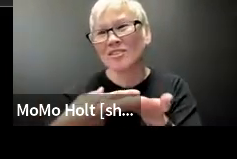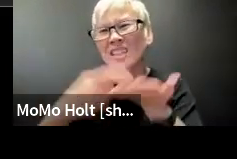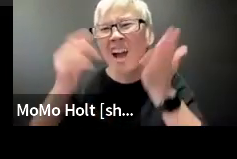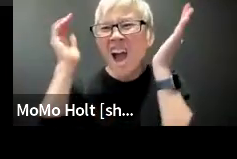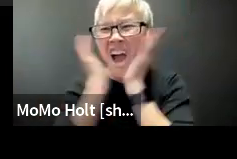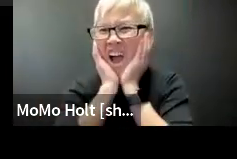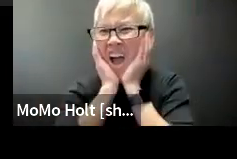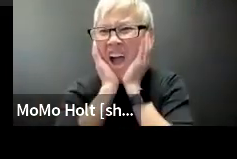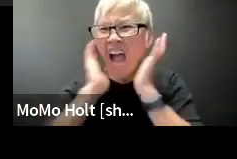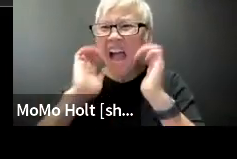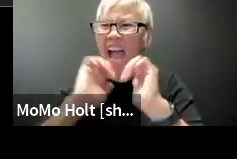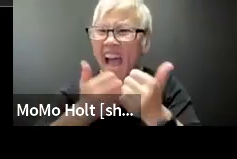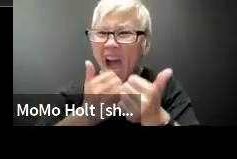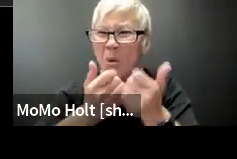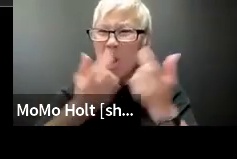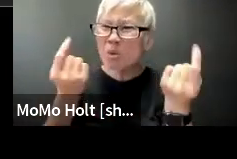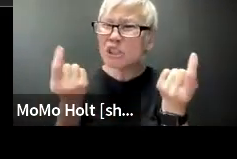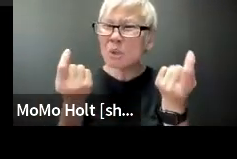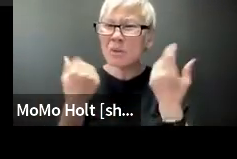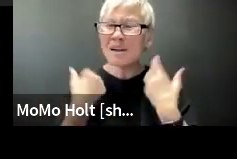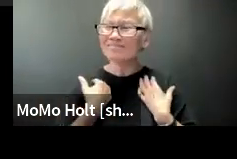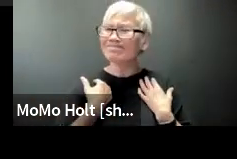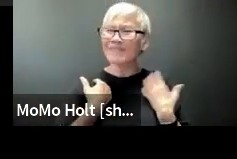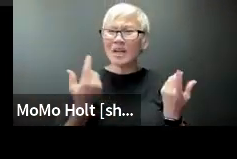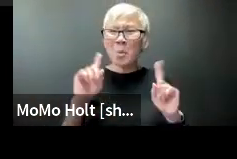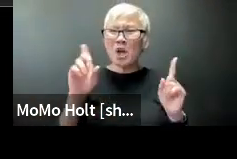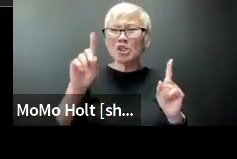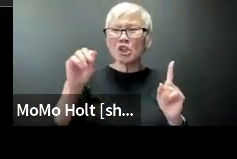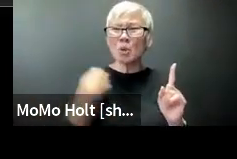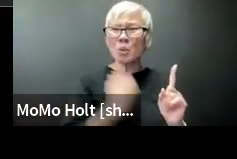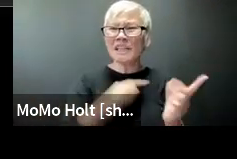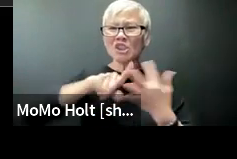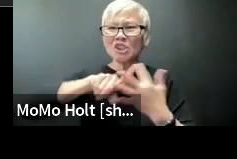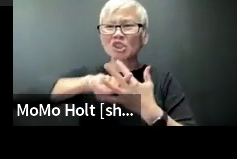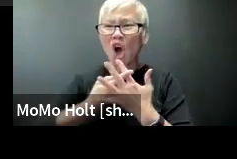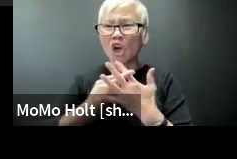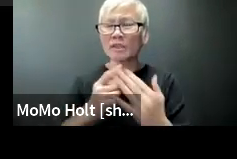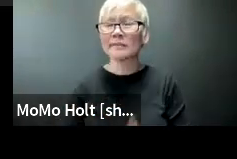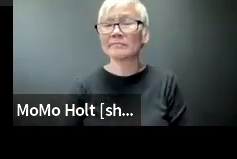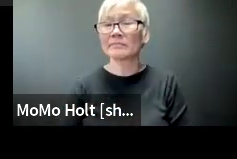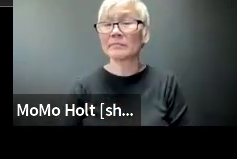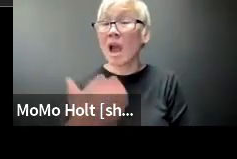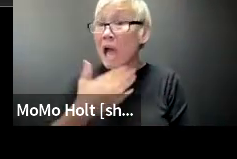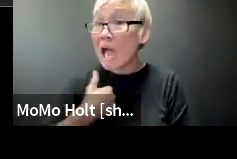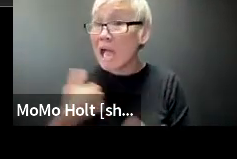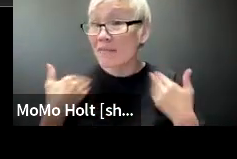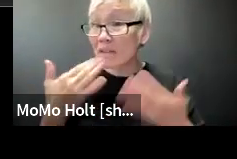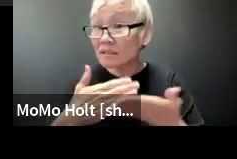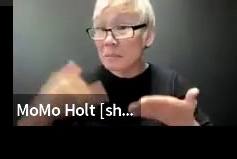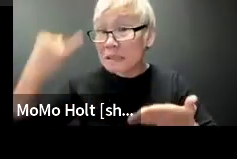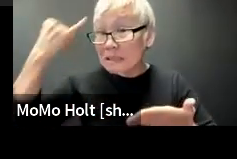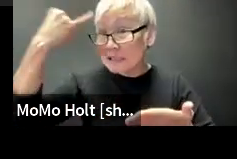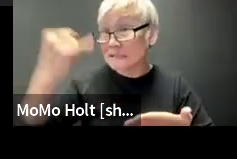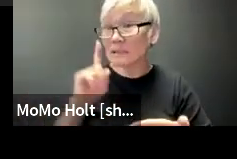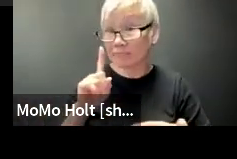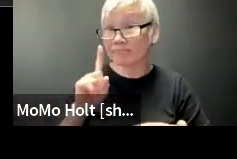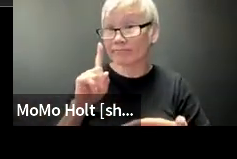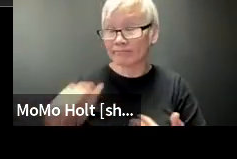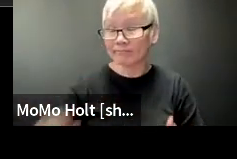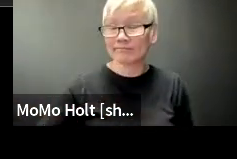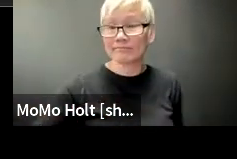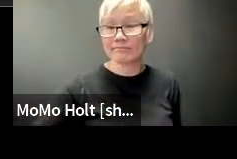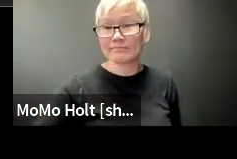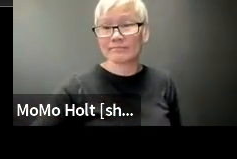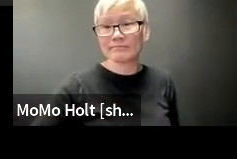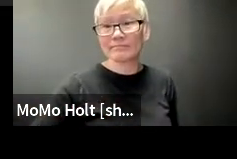and this is always the question this is always the beginning of the discussion well where do we start well